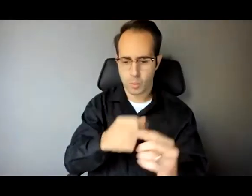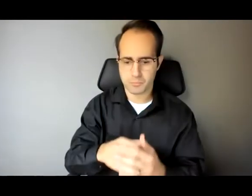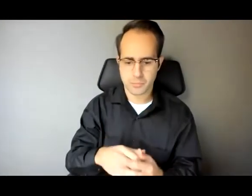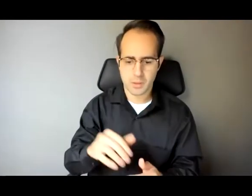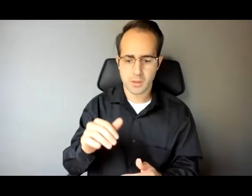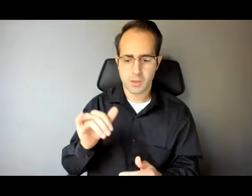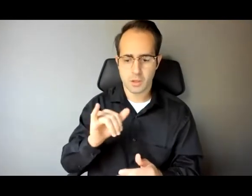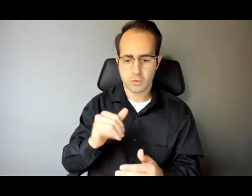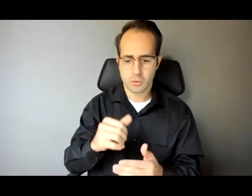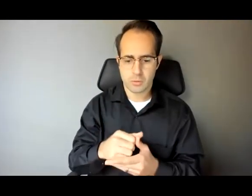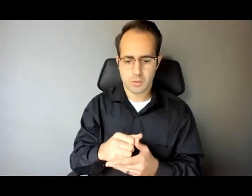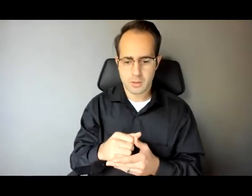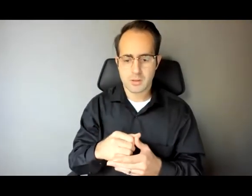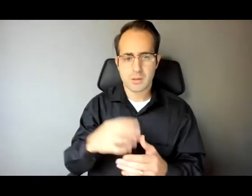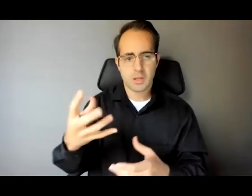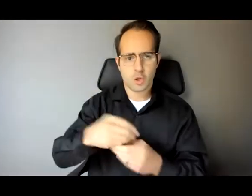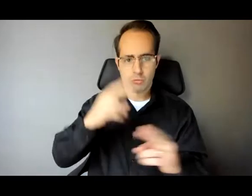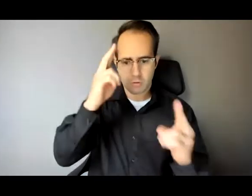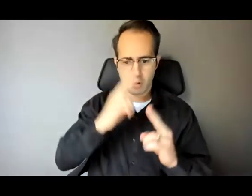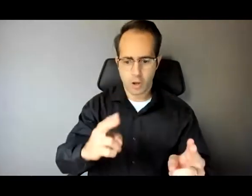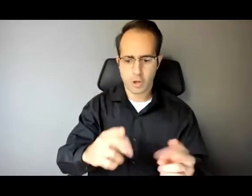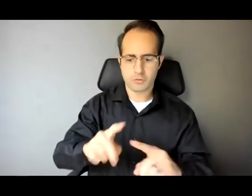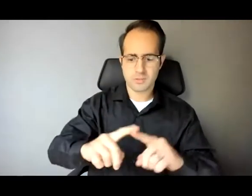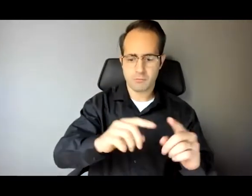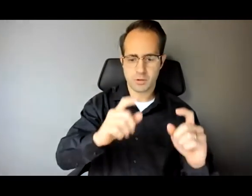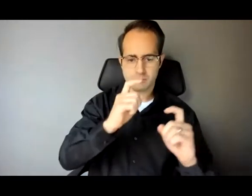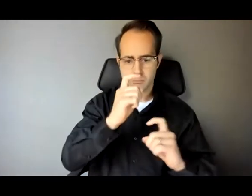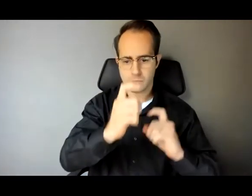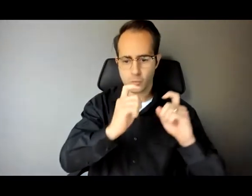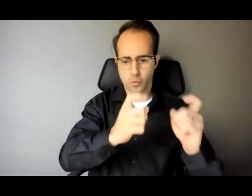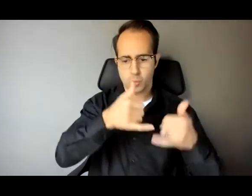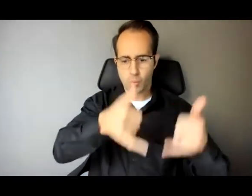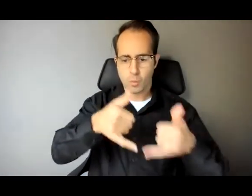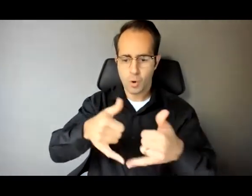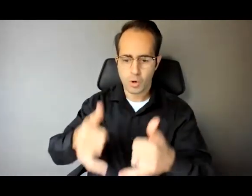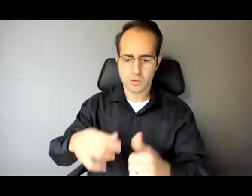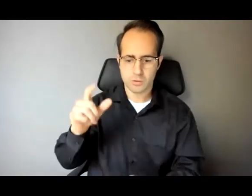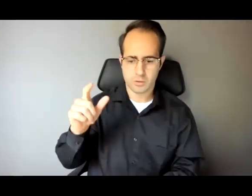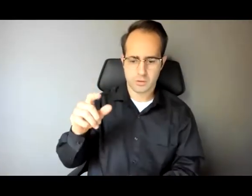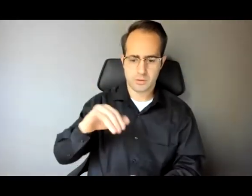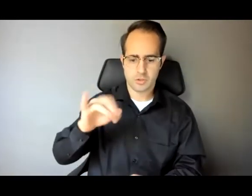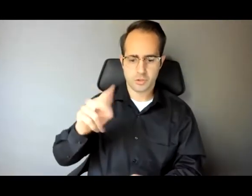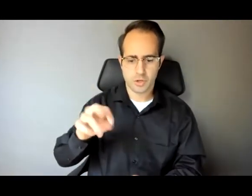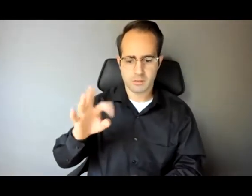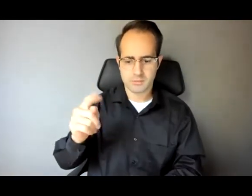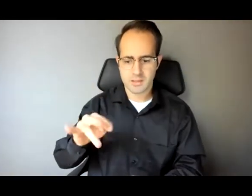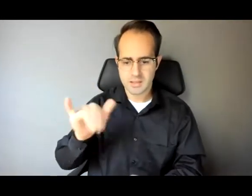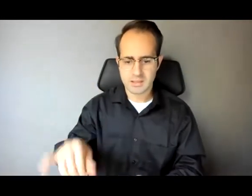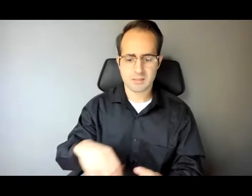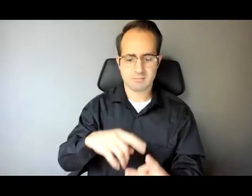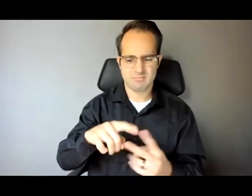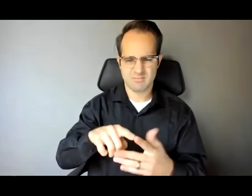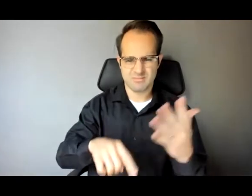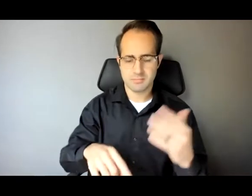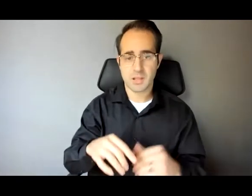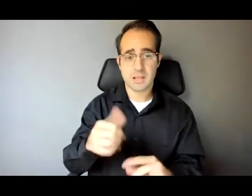Brooke Astor Award, and the 2014 Echoing Green Fellowship. Glenn has served as a public speaker and